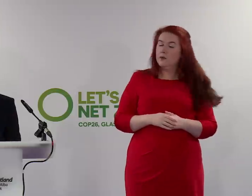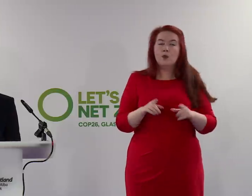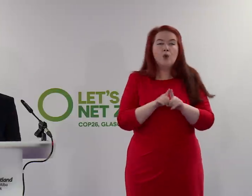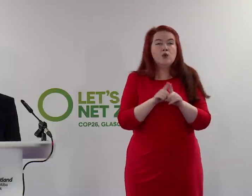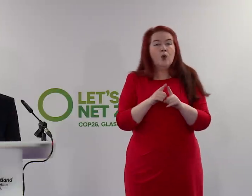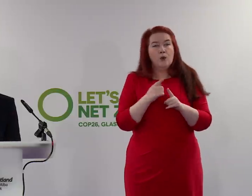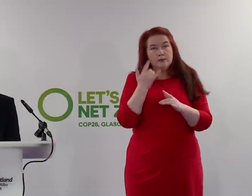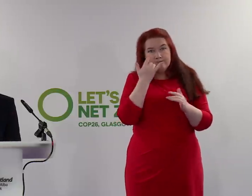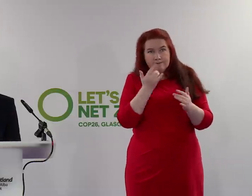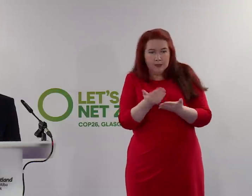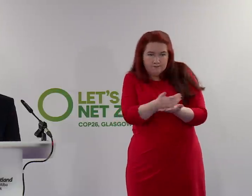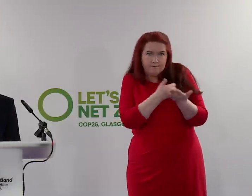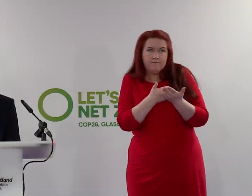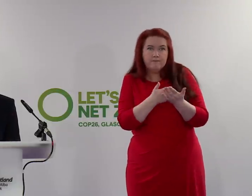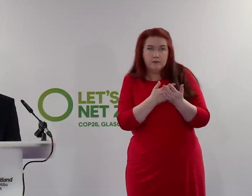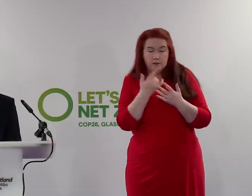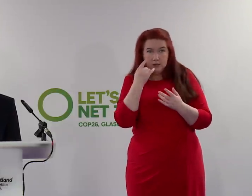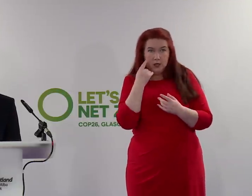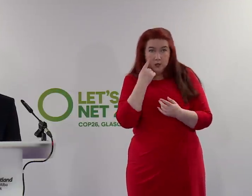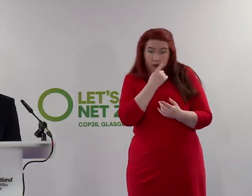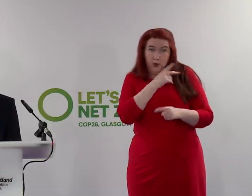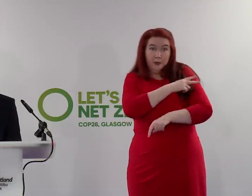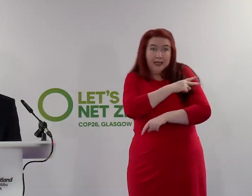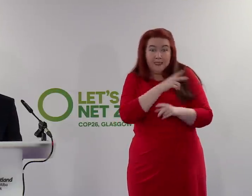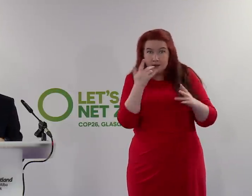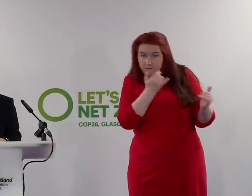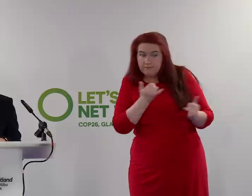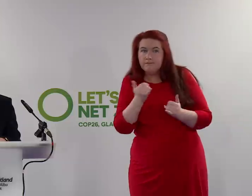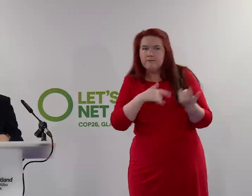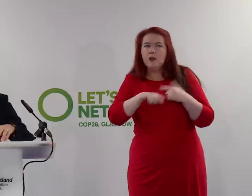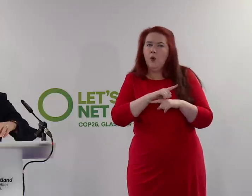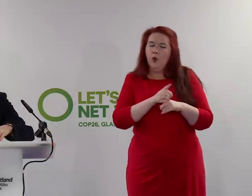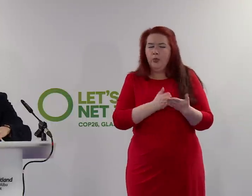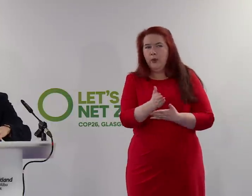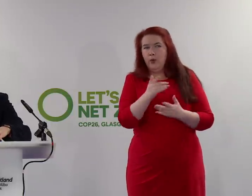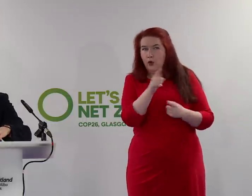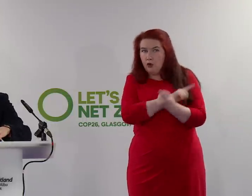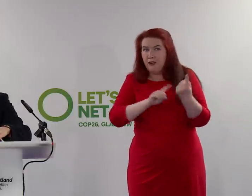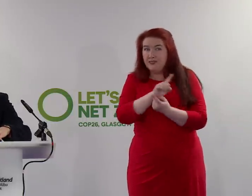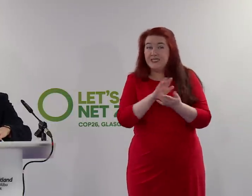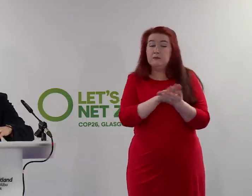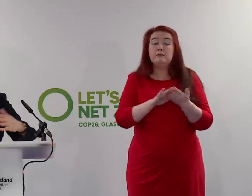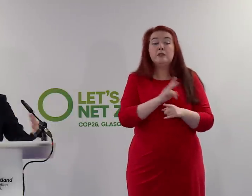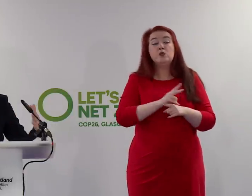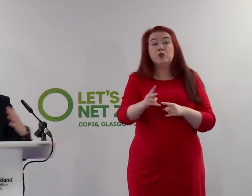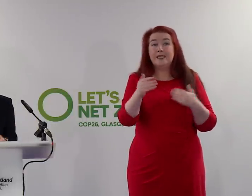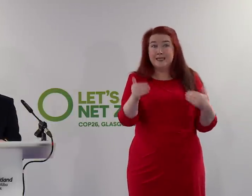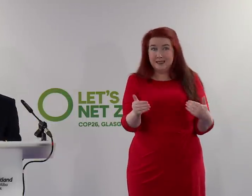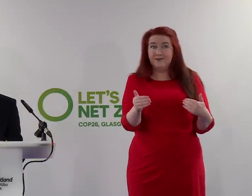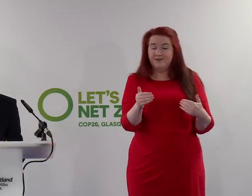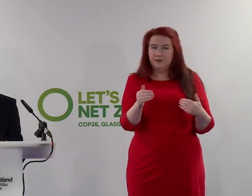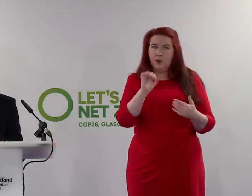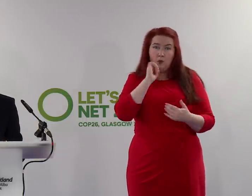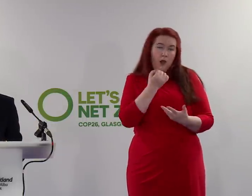requirements of the conference mean that throughout the next two weeks, there will be and indeed